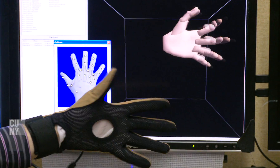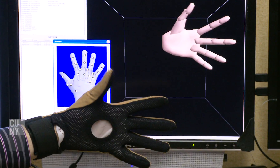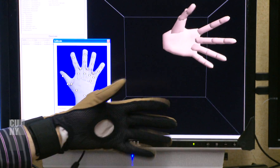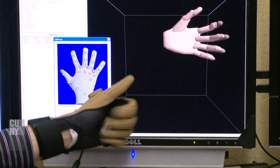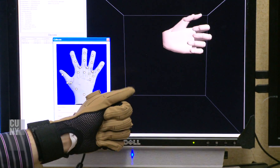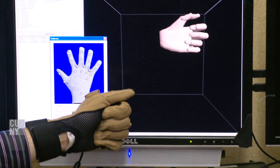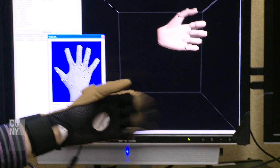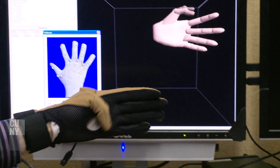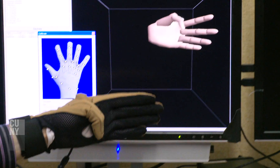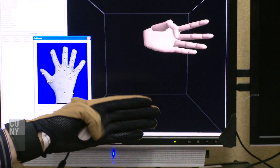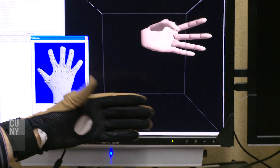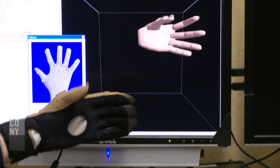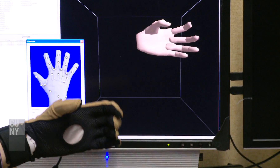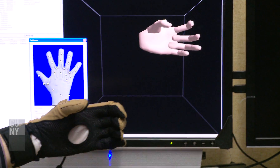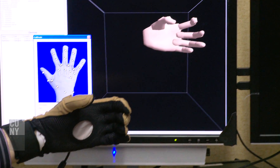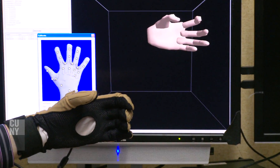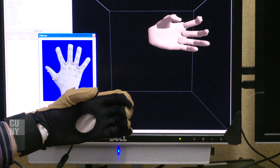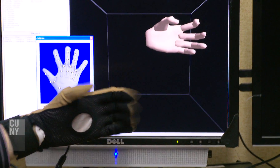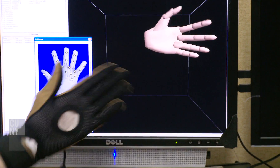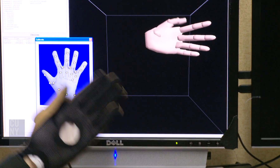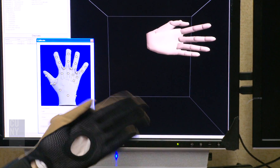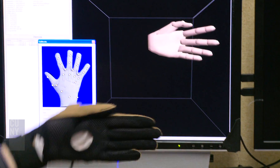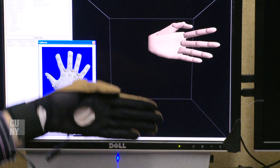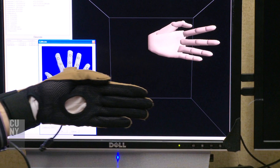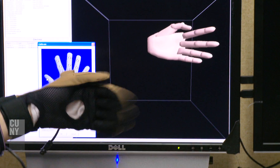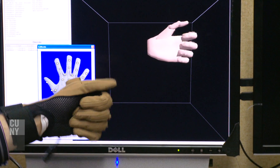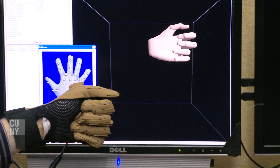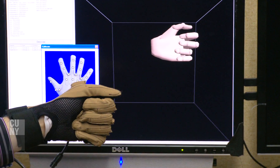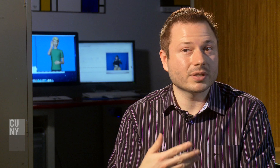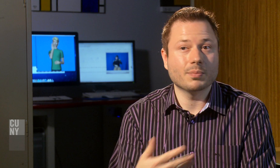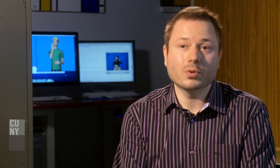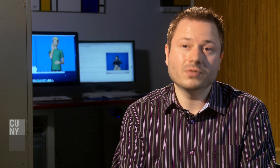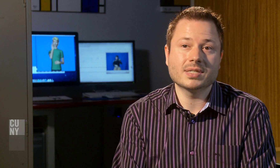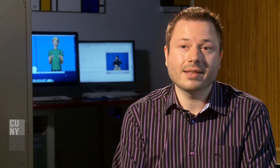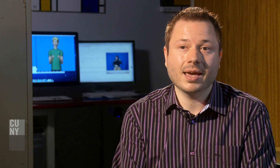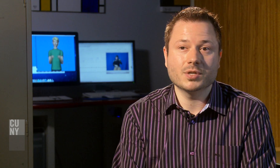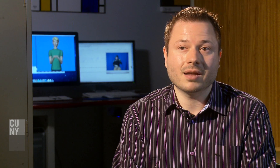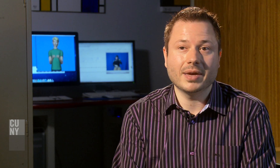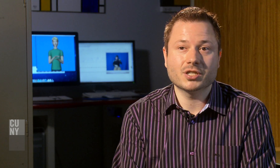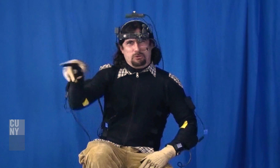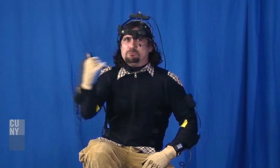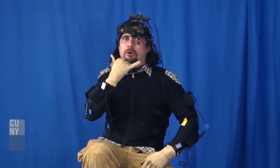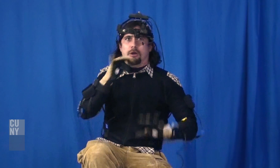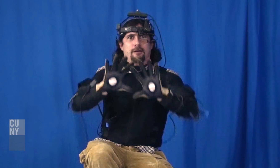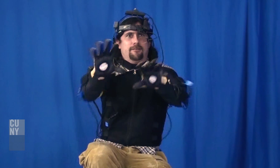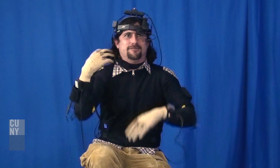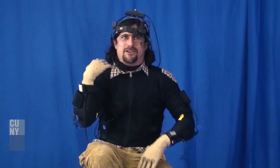maybe for about 15 years or so. Right now, what you'd have to do to make a really beautiful sign language animation is do the same kind of